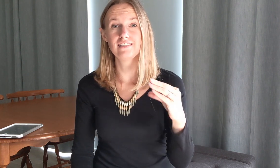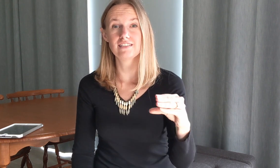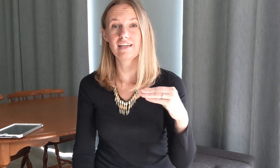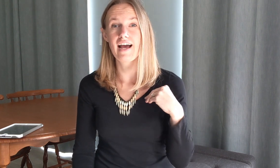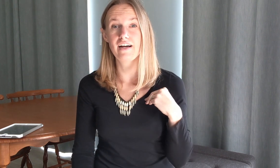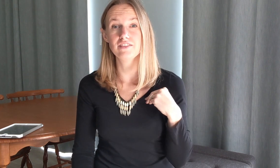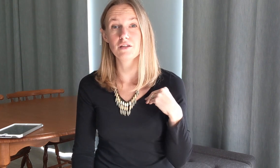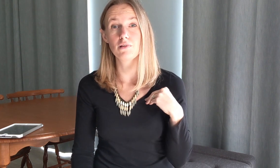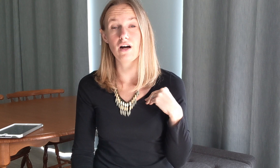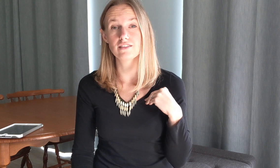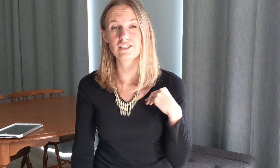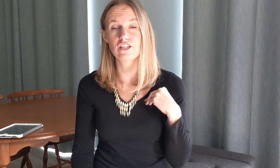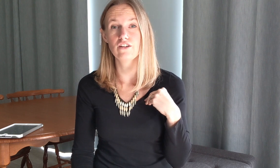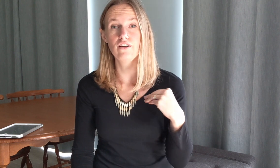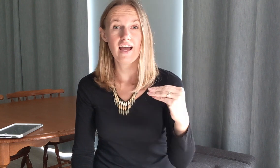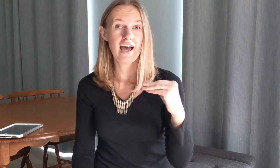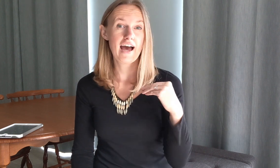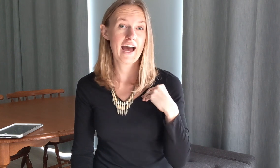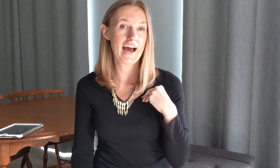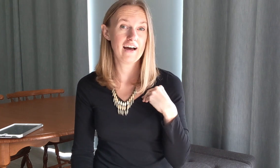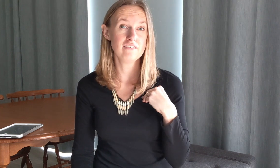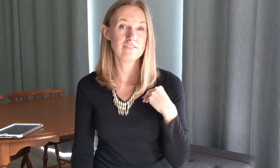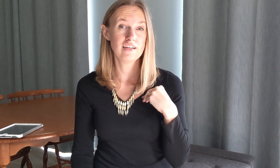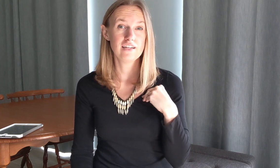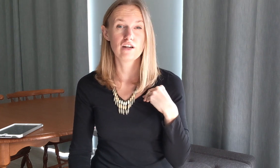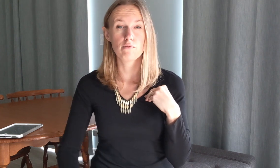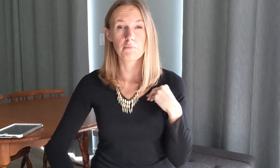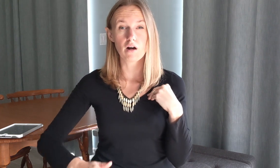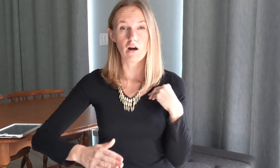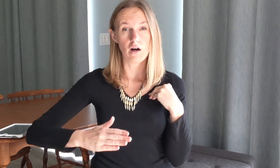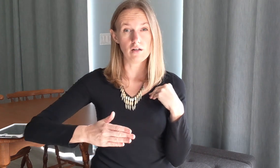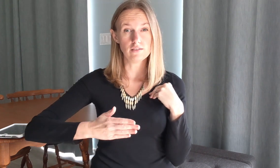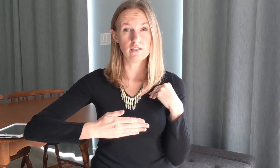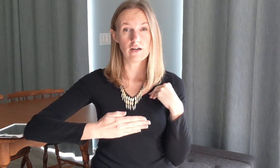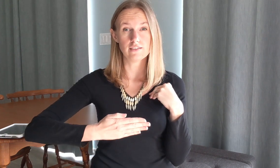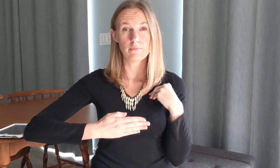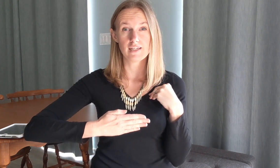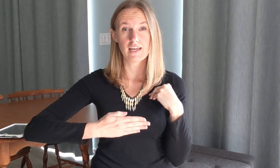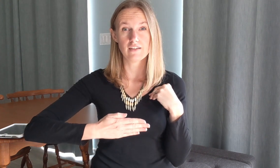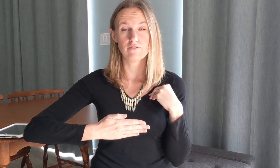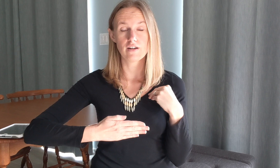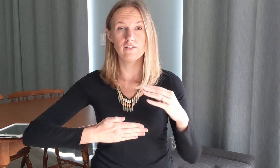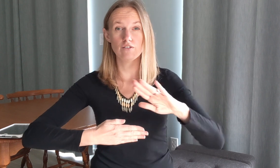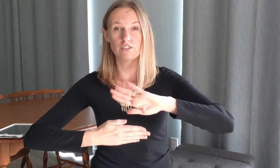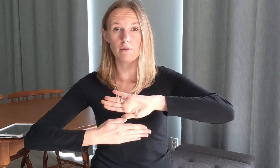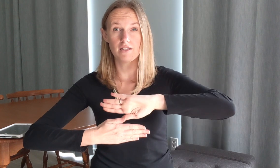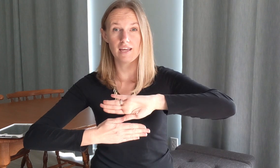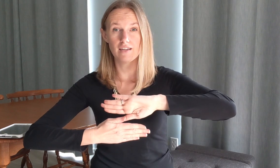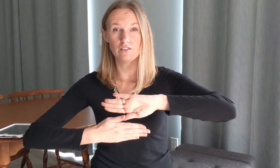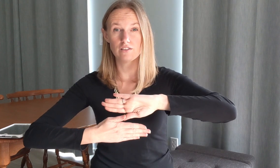like have something belongs to have now remember all non-dominant hand in front of you dominant hand your